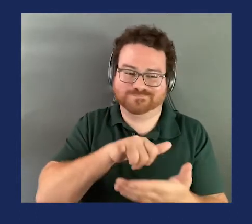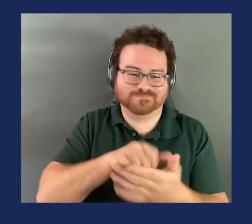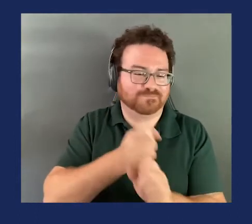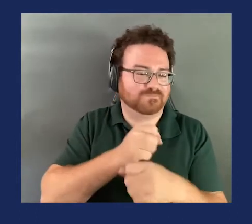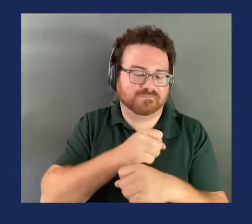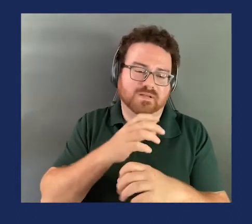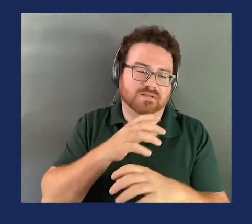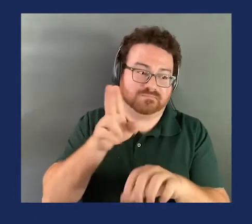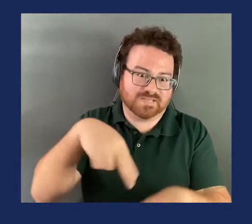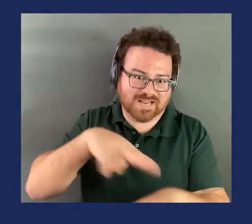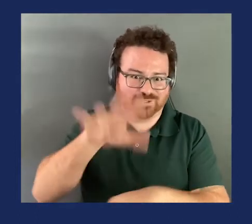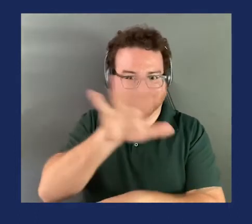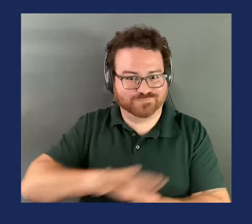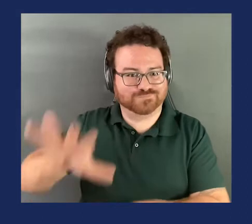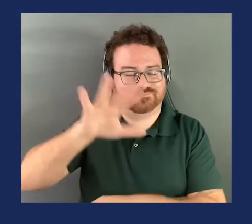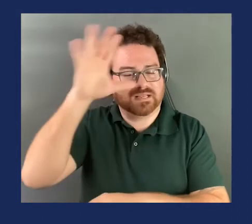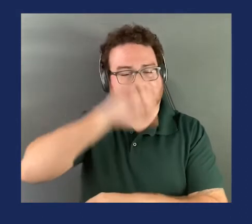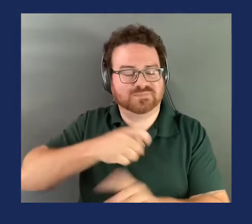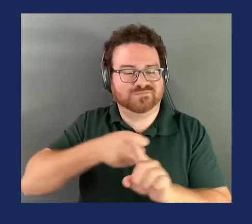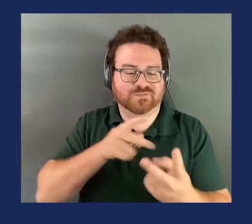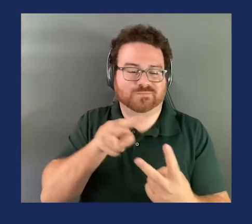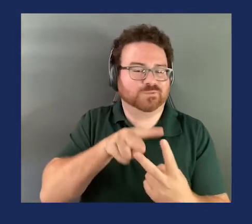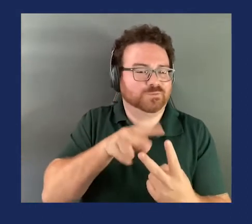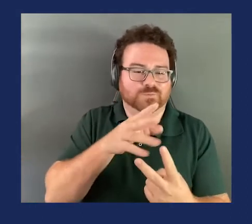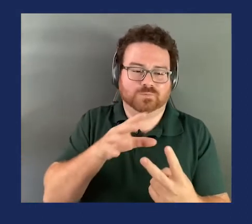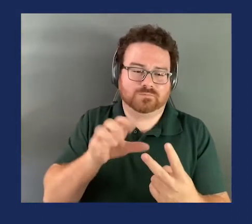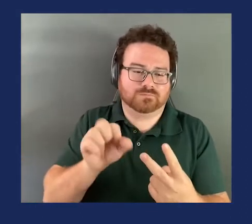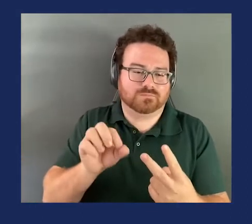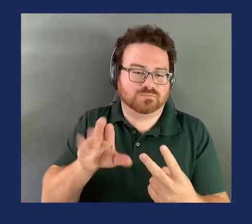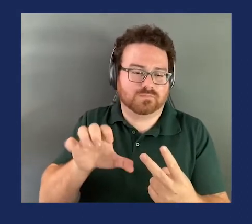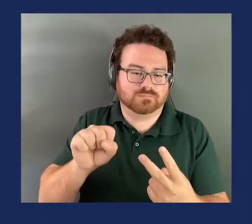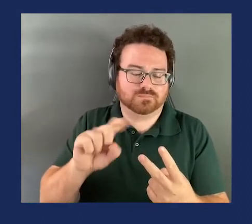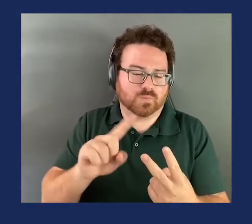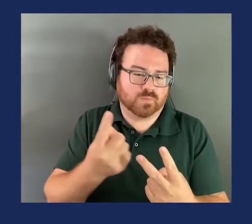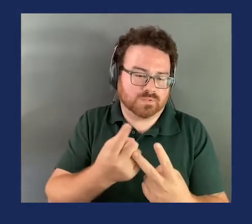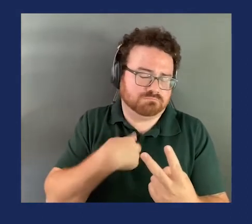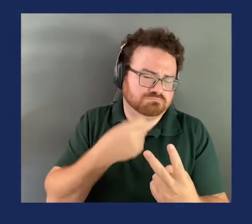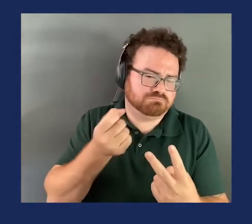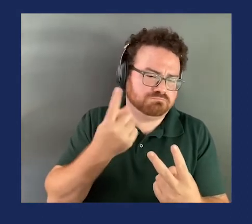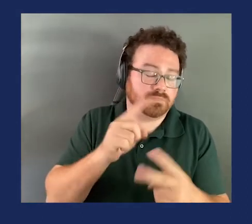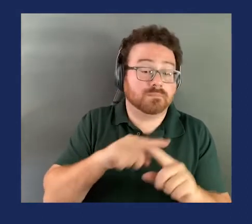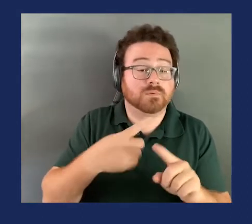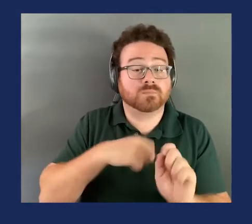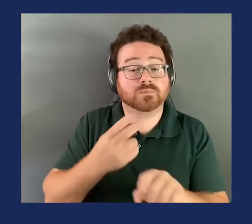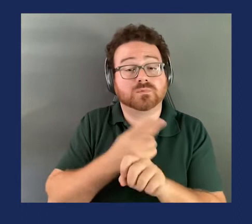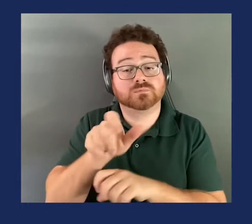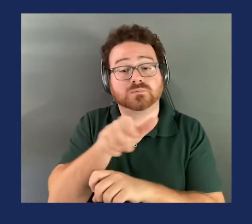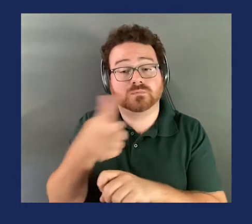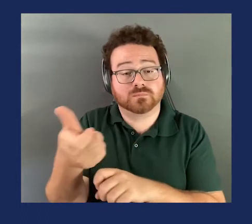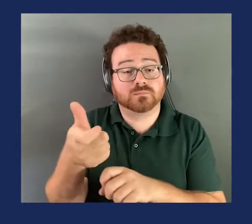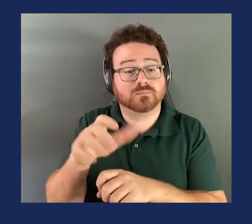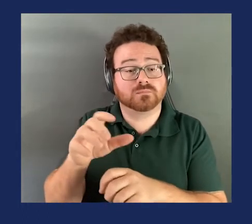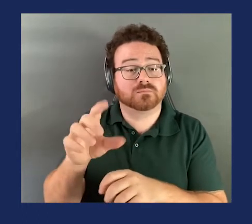And I get that. But there could be other sources of data that we could use to supplement what we have and get an estimate of what's happening across the country,